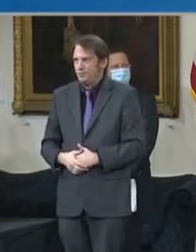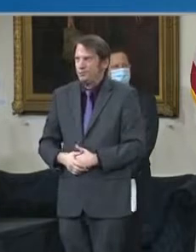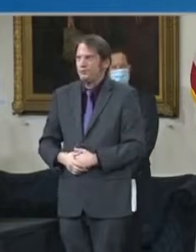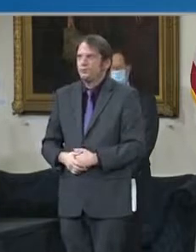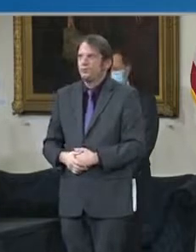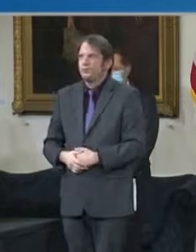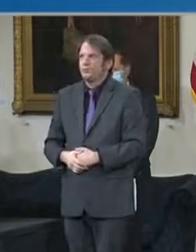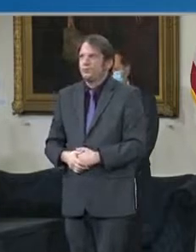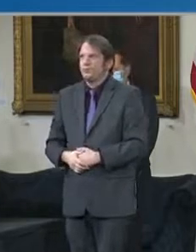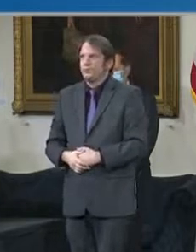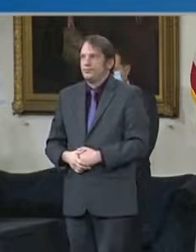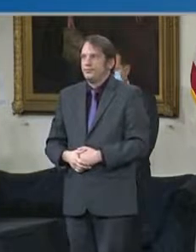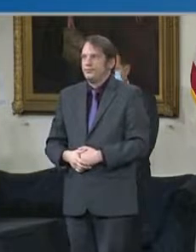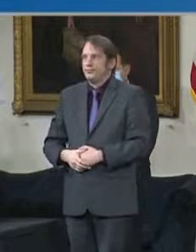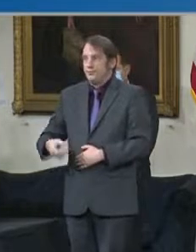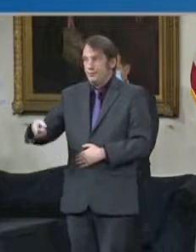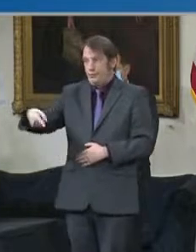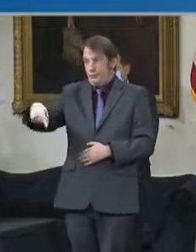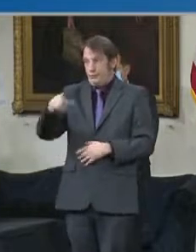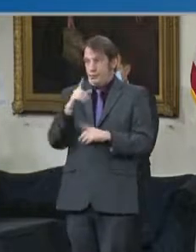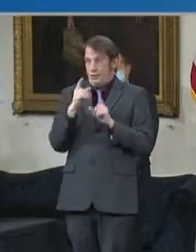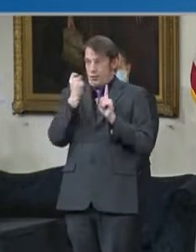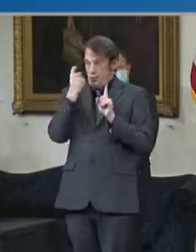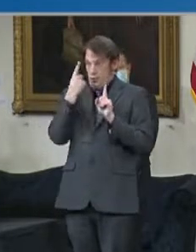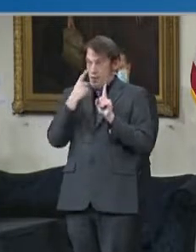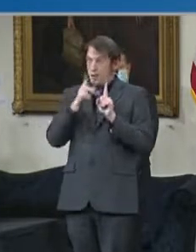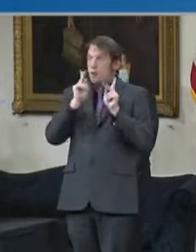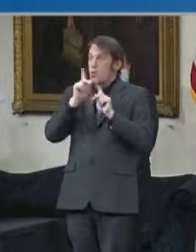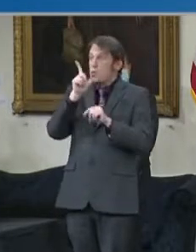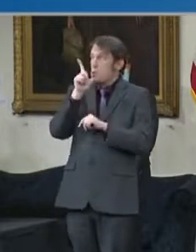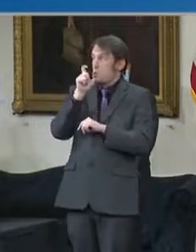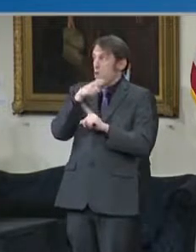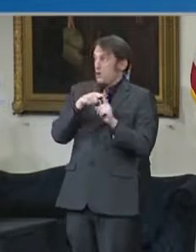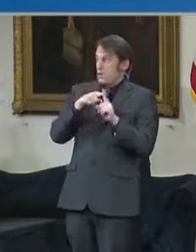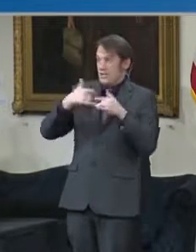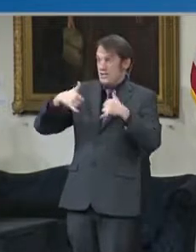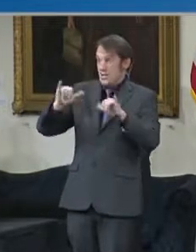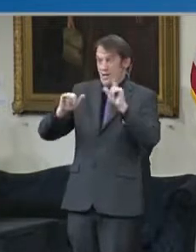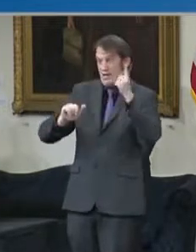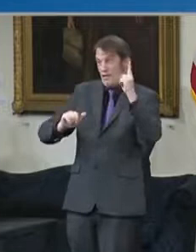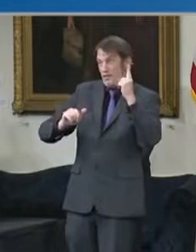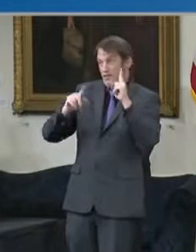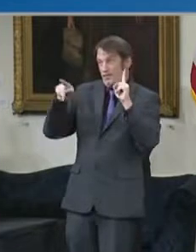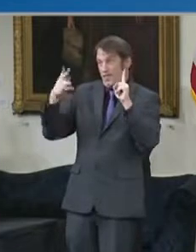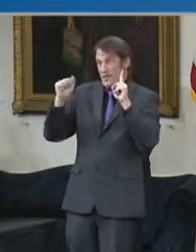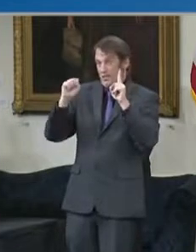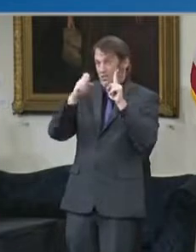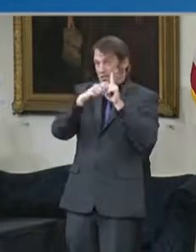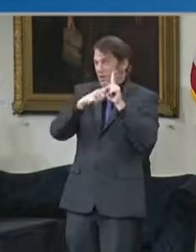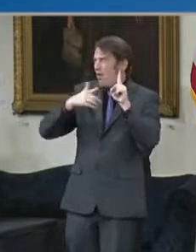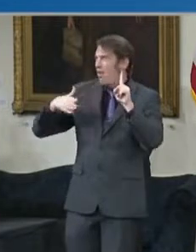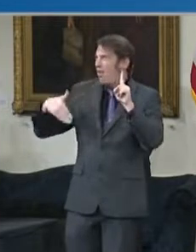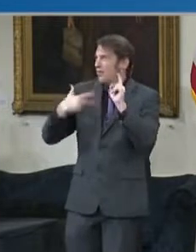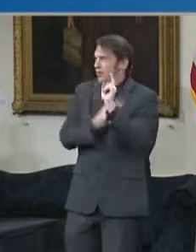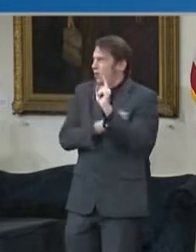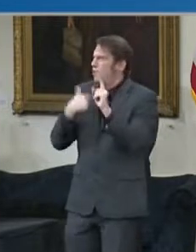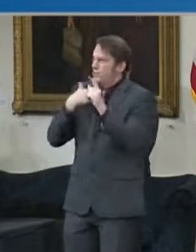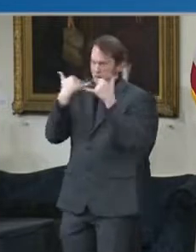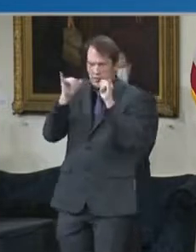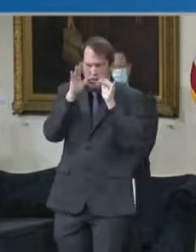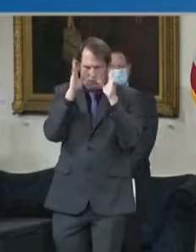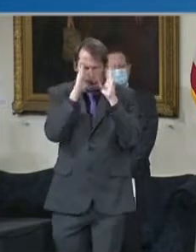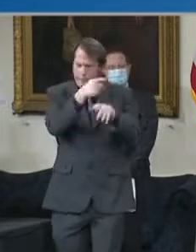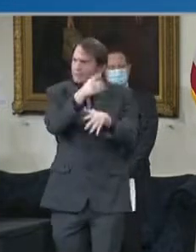1 but have not yet been vaccinated will continue to be prioritized for appointments at all of our